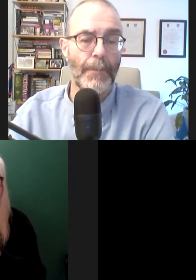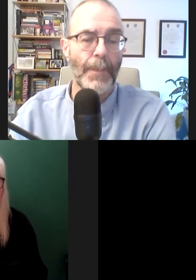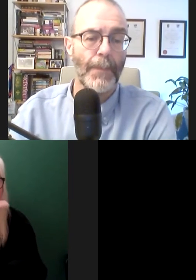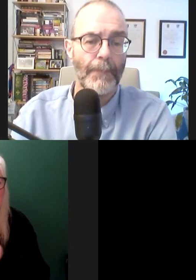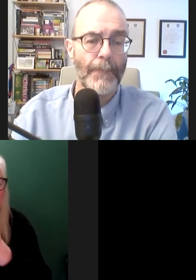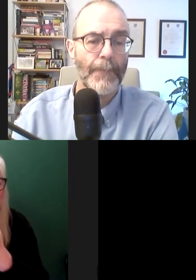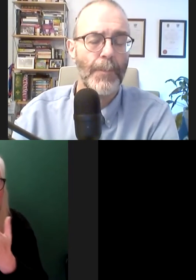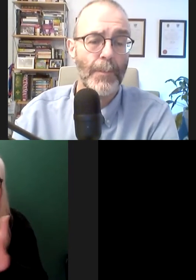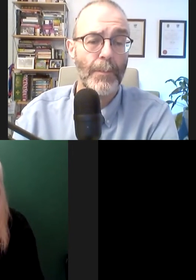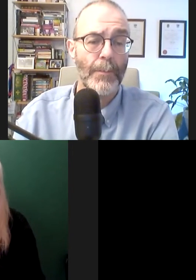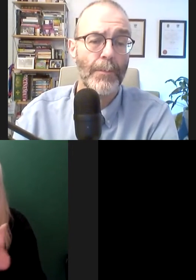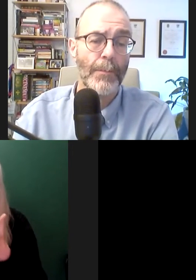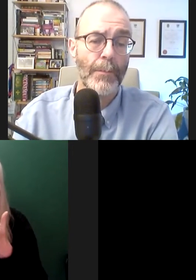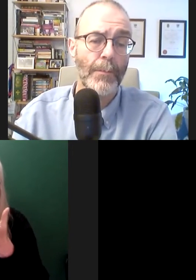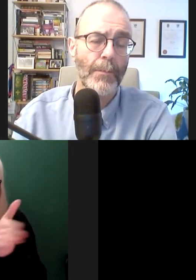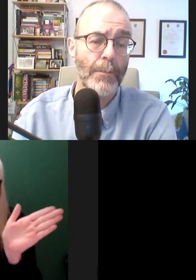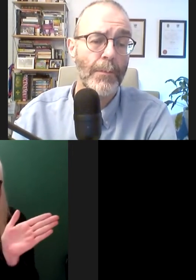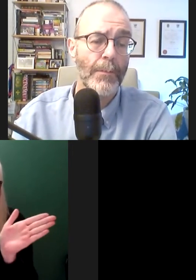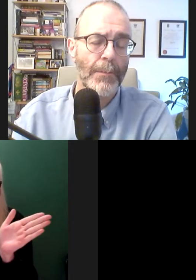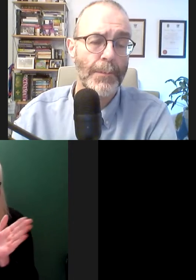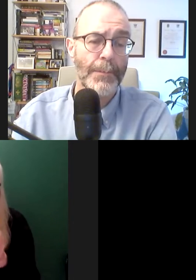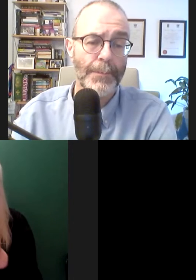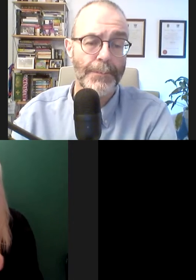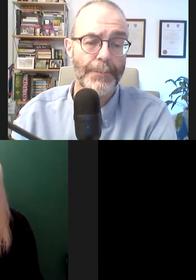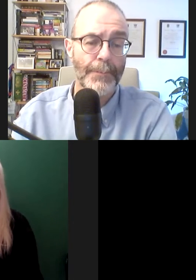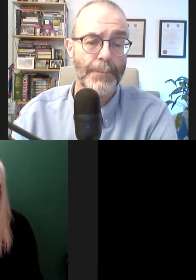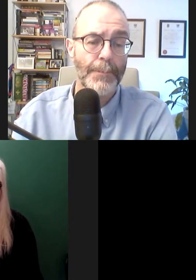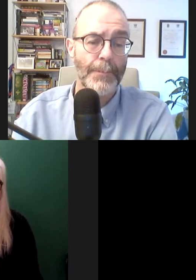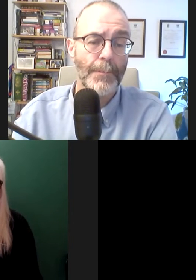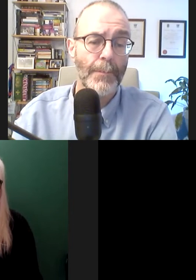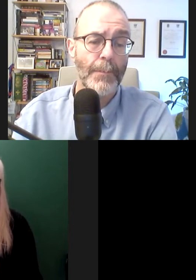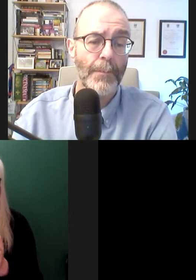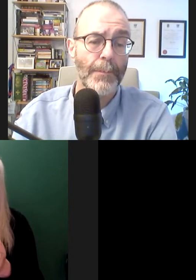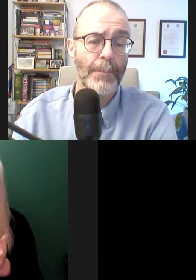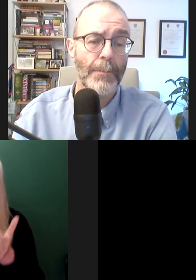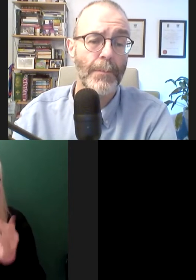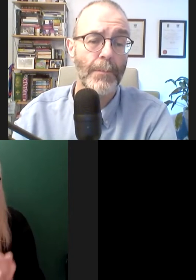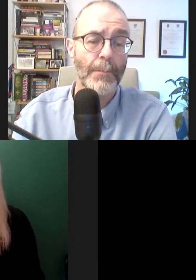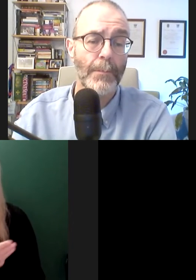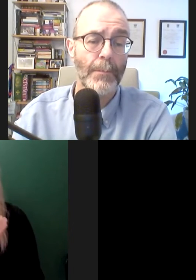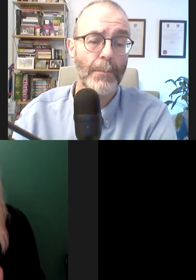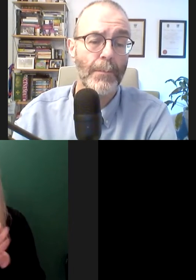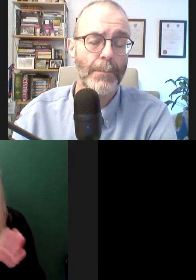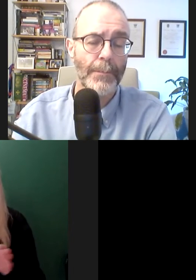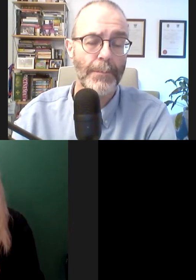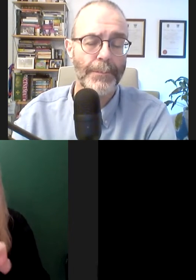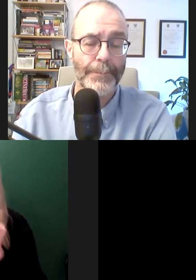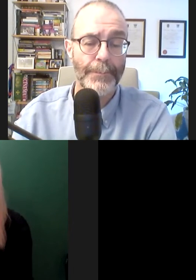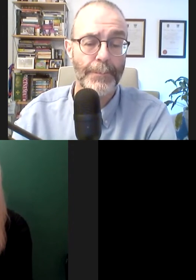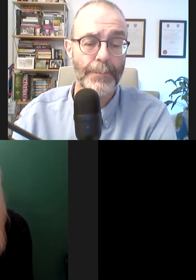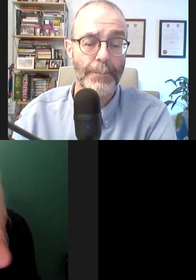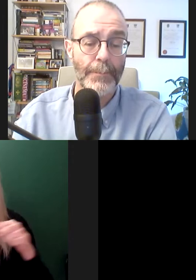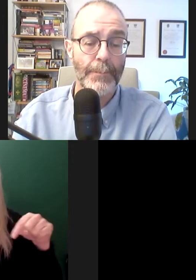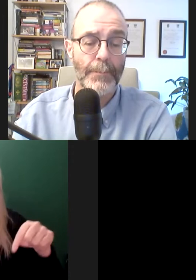within the wider scope of their other series. It has been a pleasure to work with the team here, and